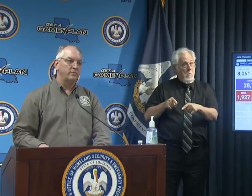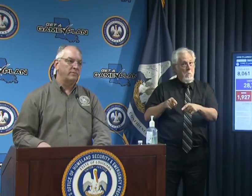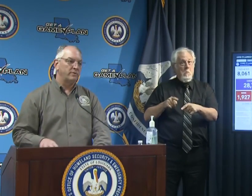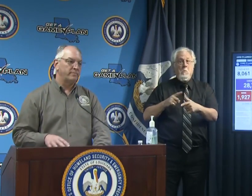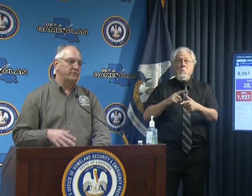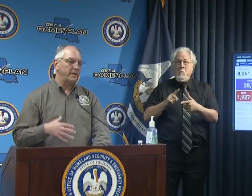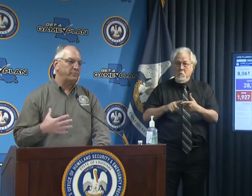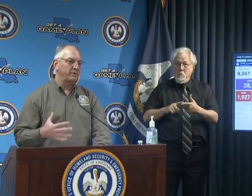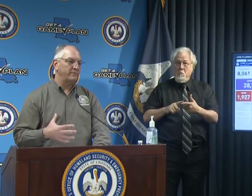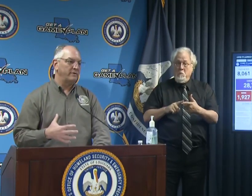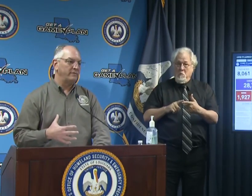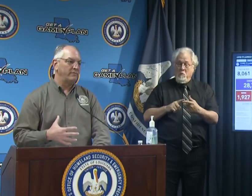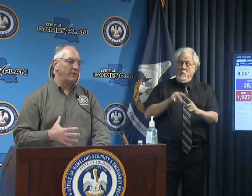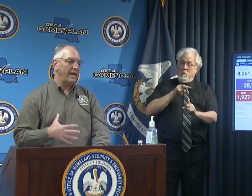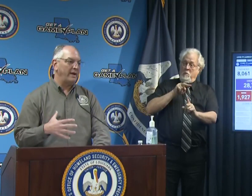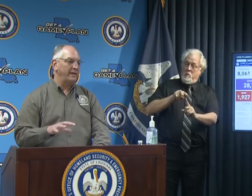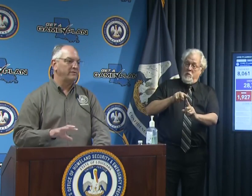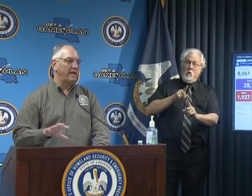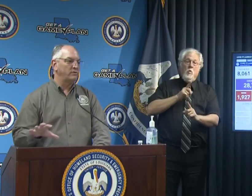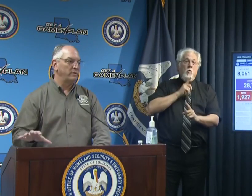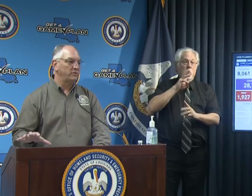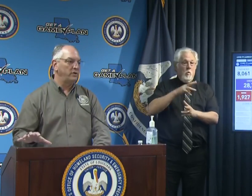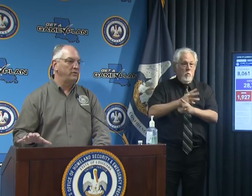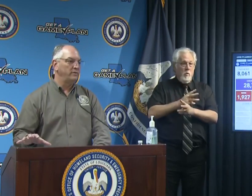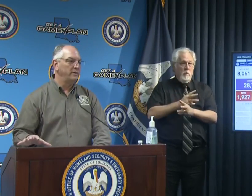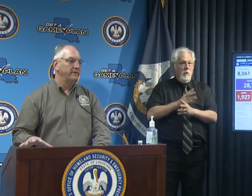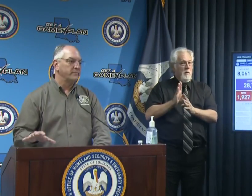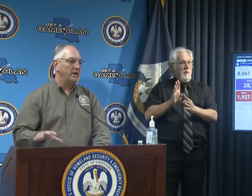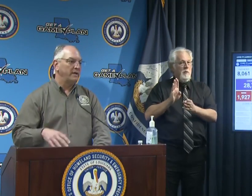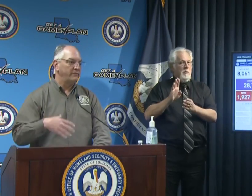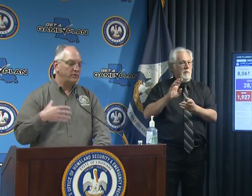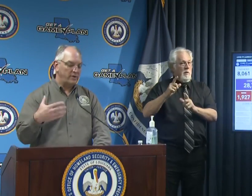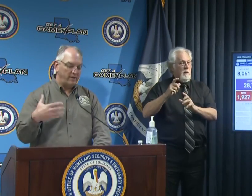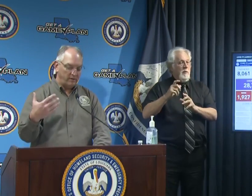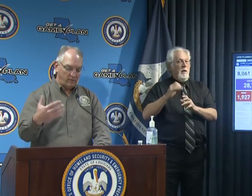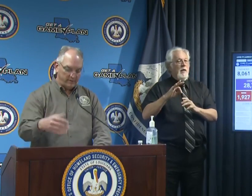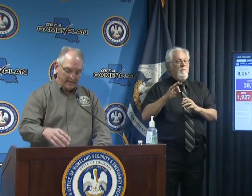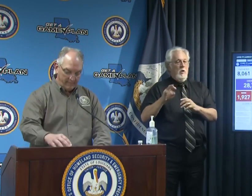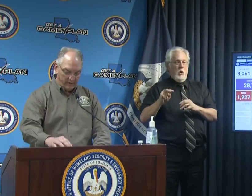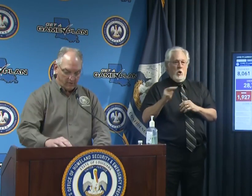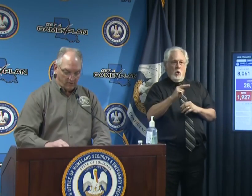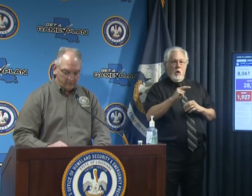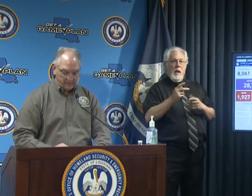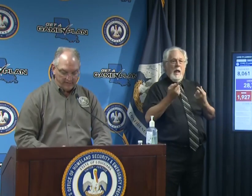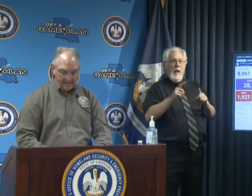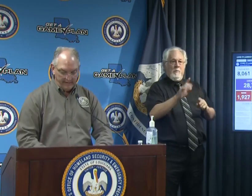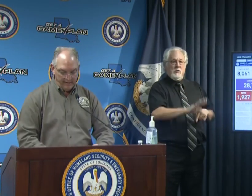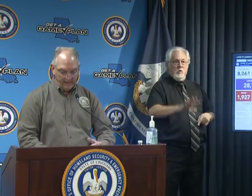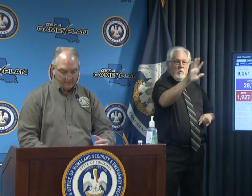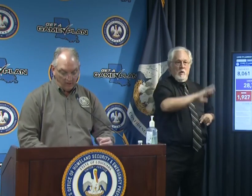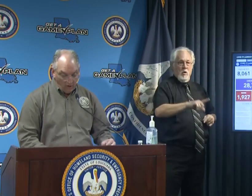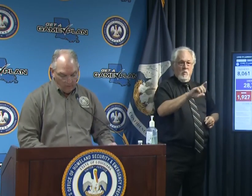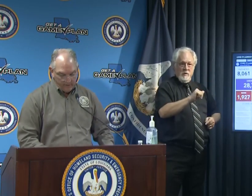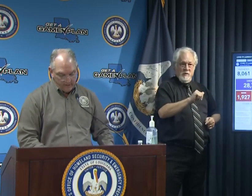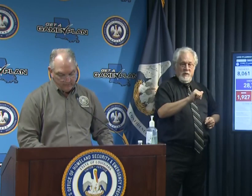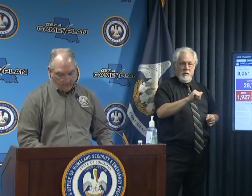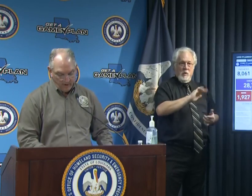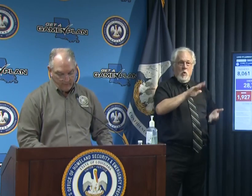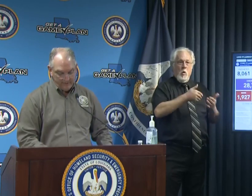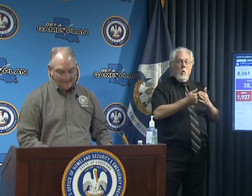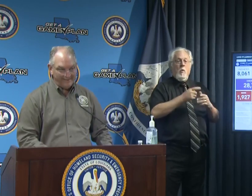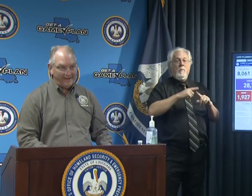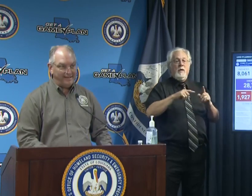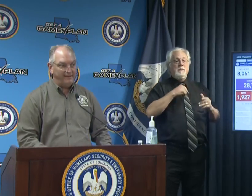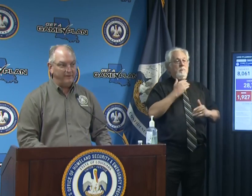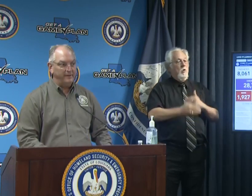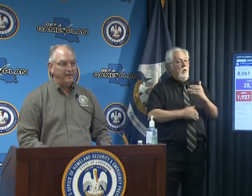then your your perception of reality is actually skewed if you try to look at what's happening across the state as a whole because the